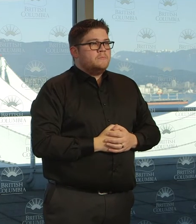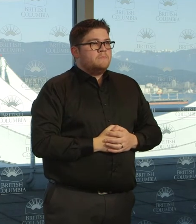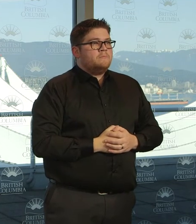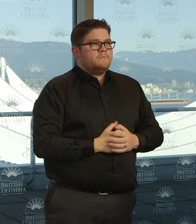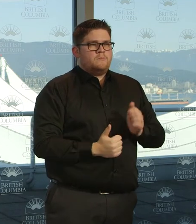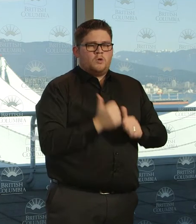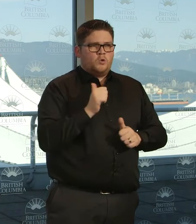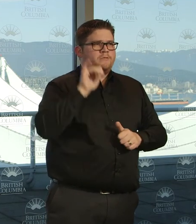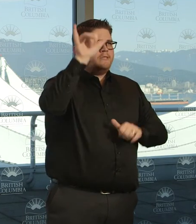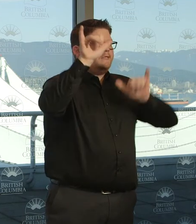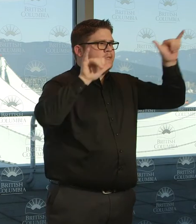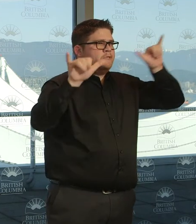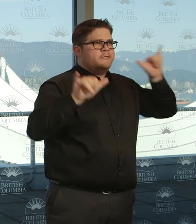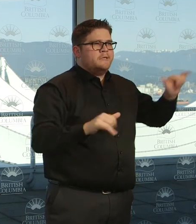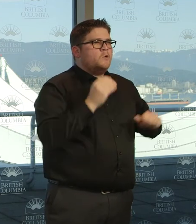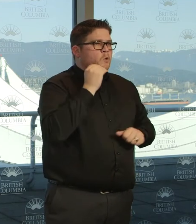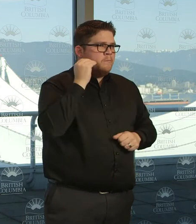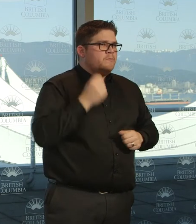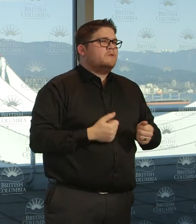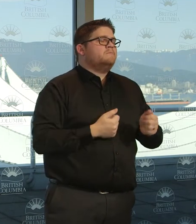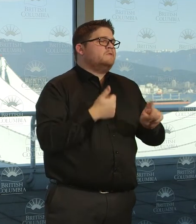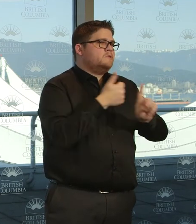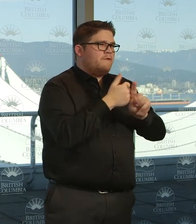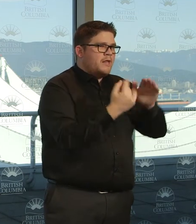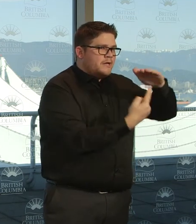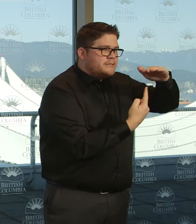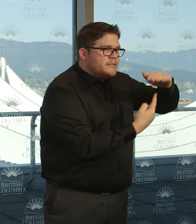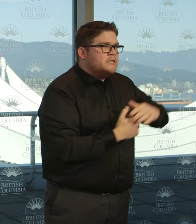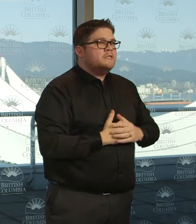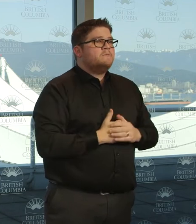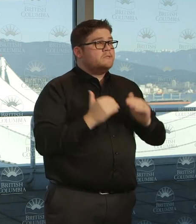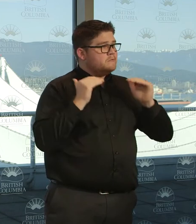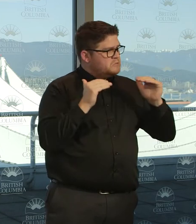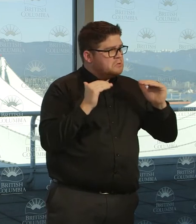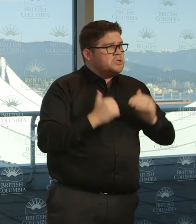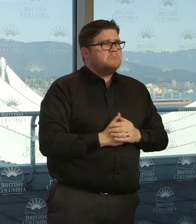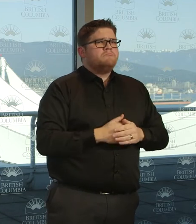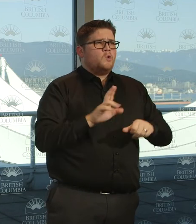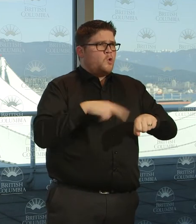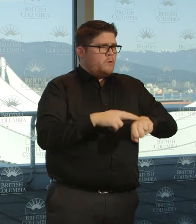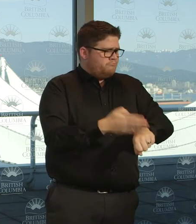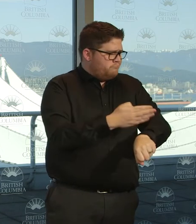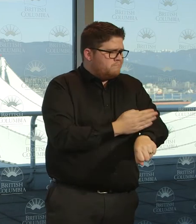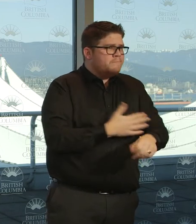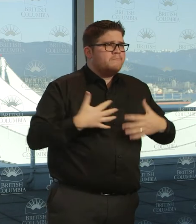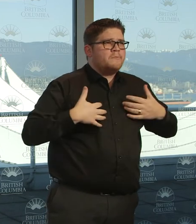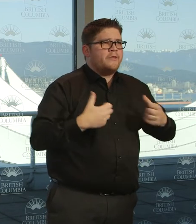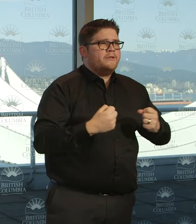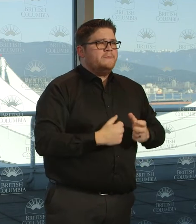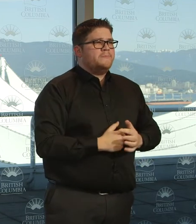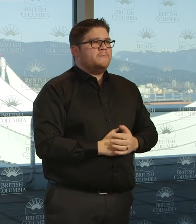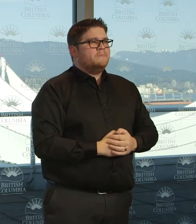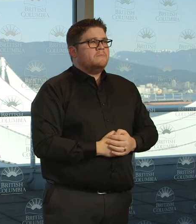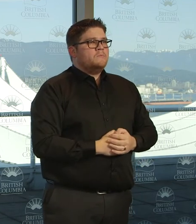self-isolation, stable, and we hope, of course, getting better with the support of public health. We now have 13